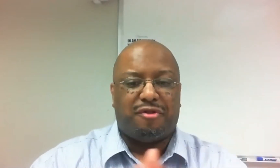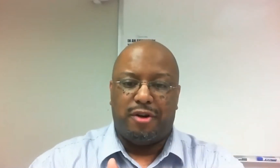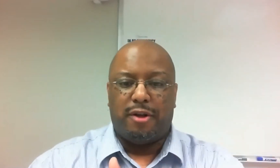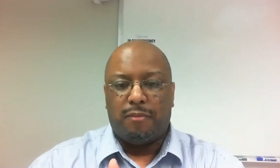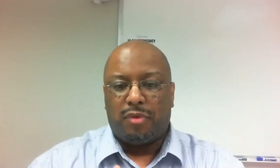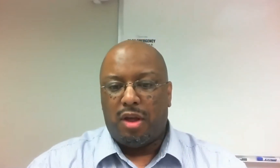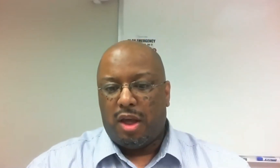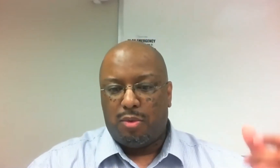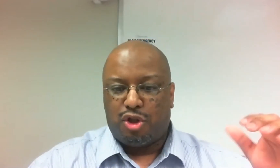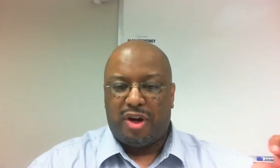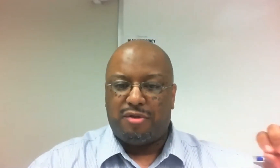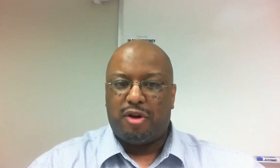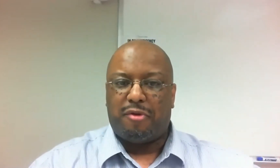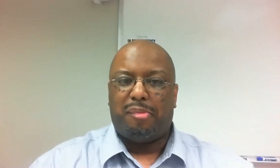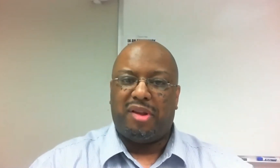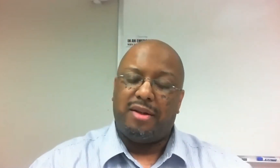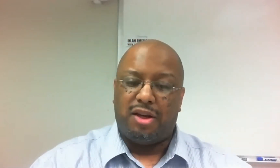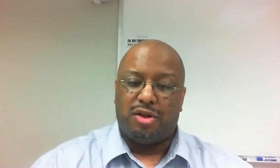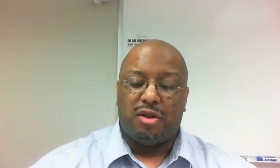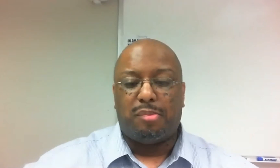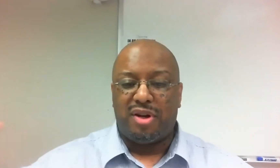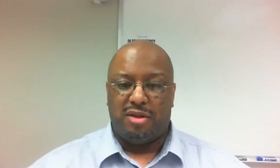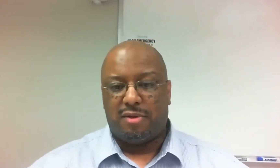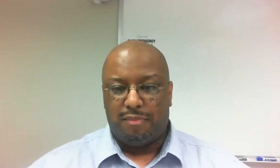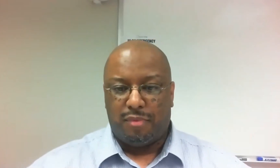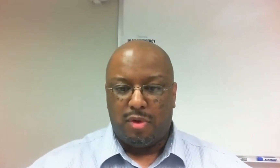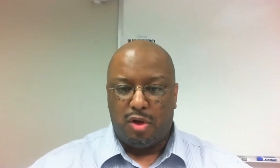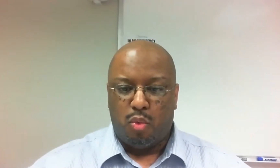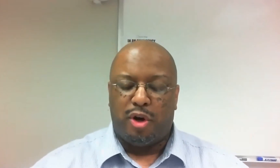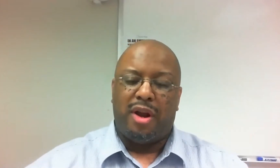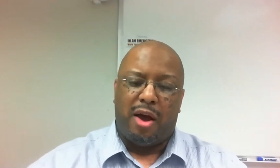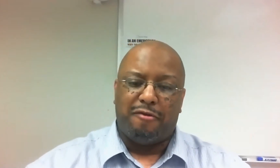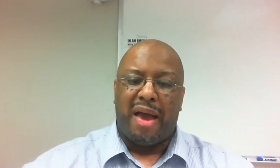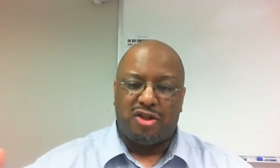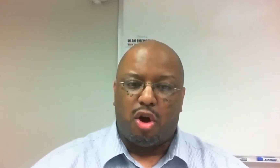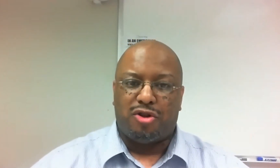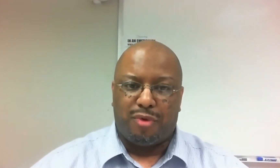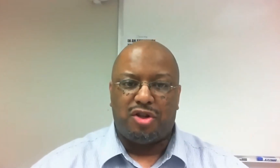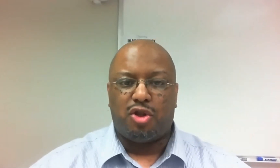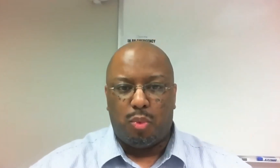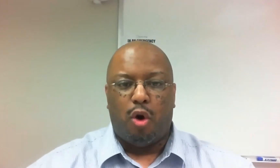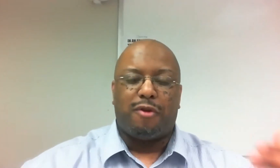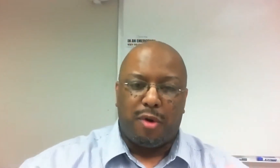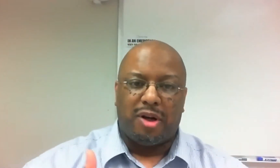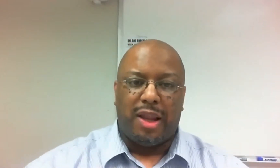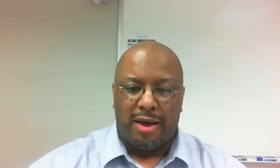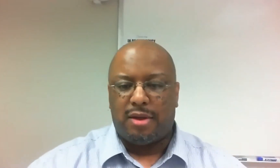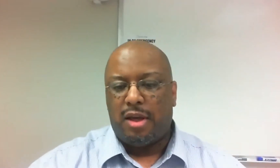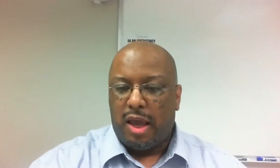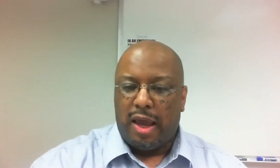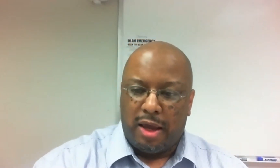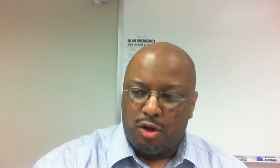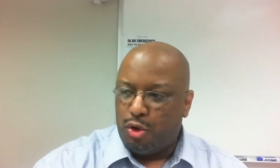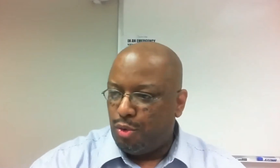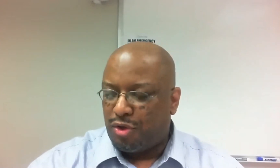transferred. It was transferred from the plantation to the prisons, where you now have mass incarceration. So we over criminalize